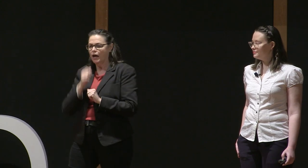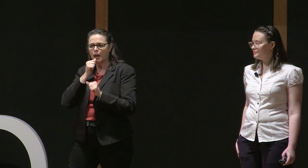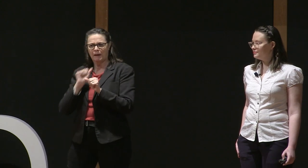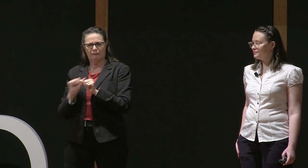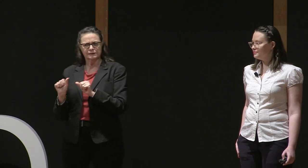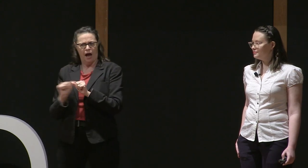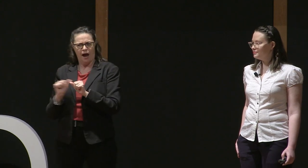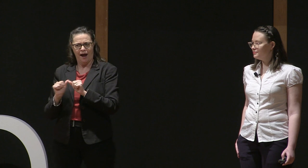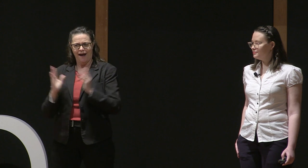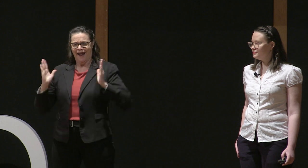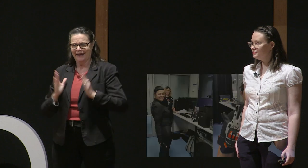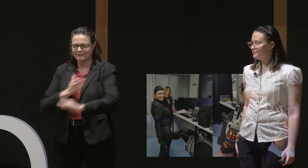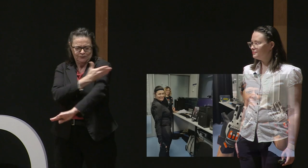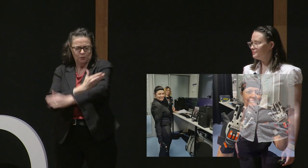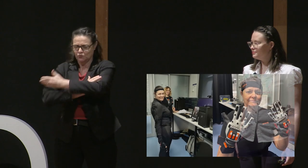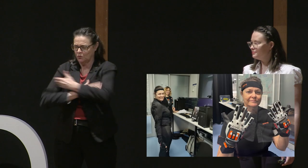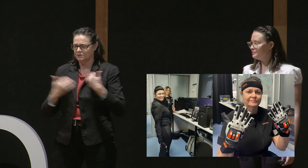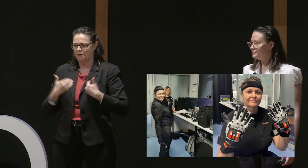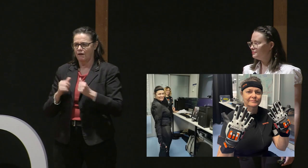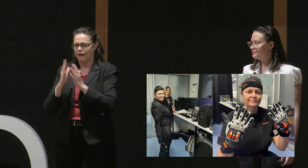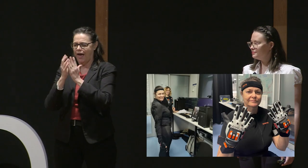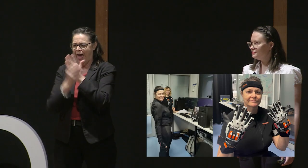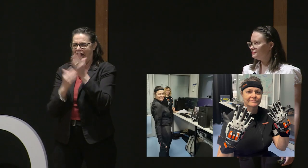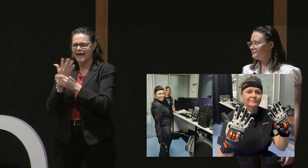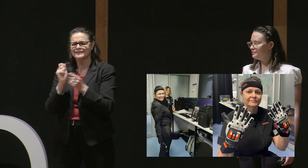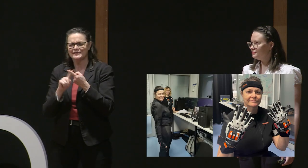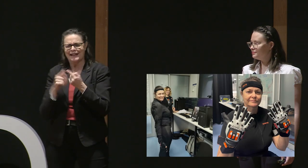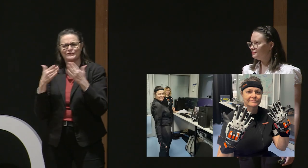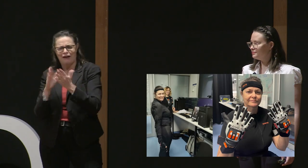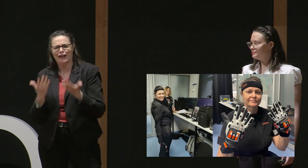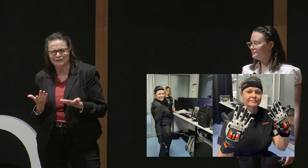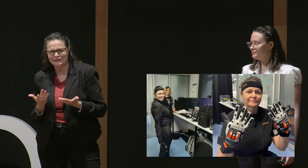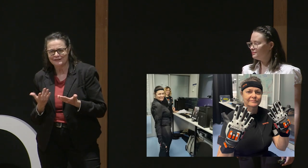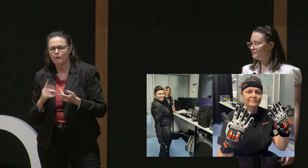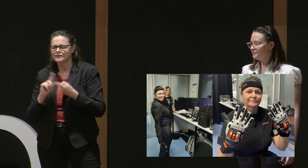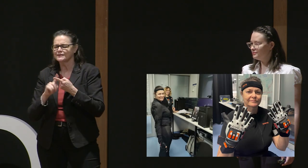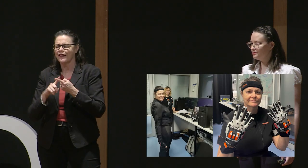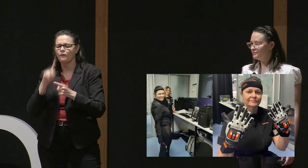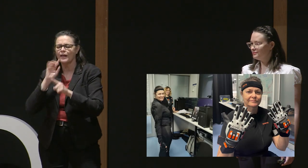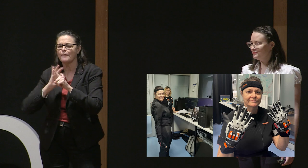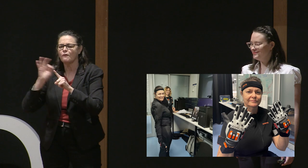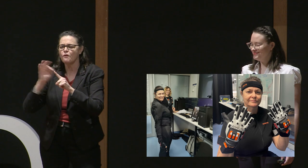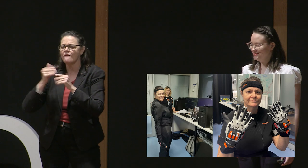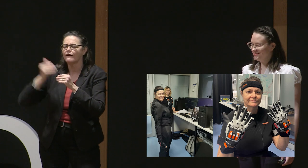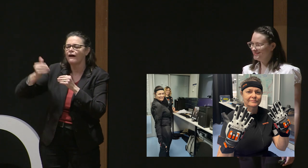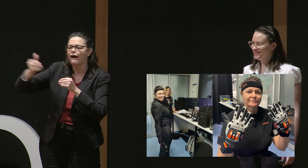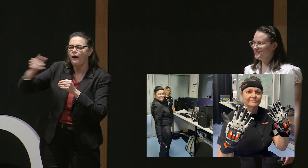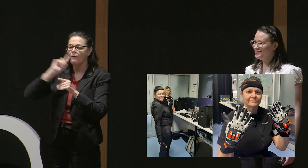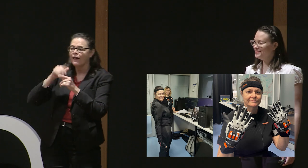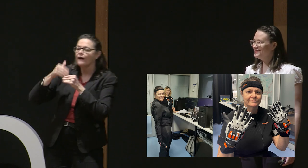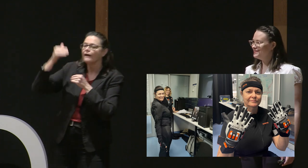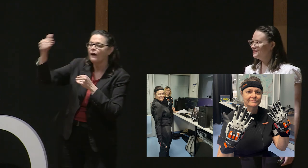picture there up on the slide was better. The gloves were still a challenge.